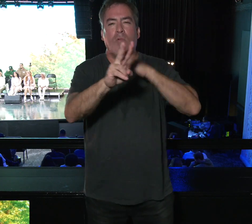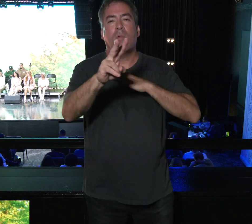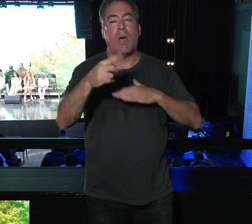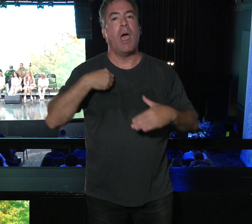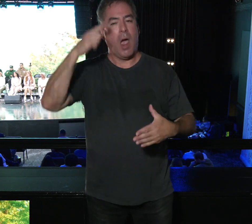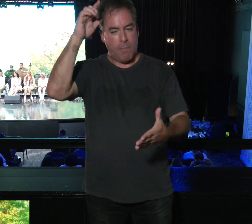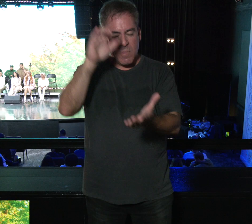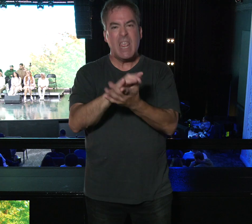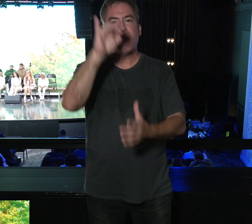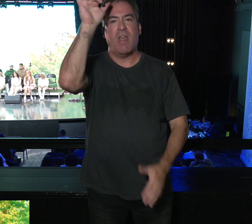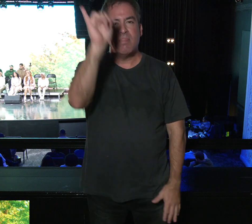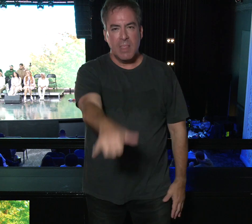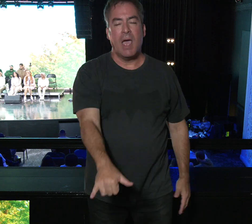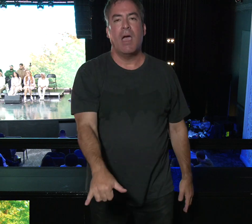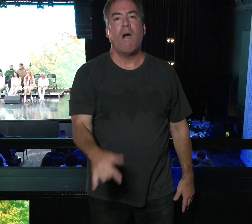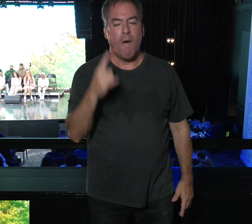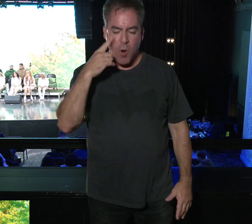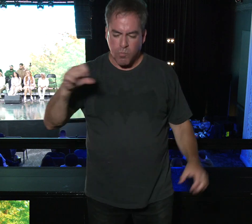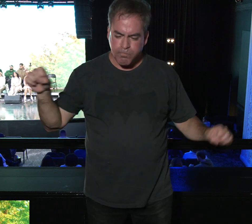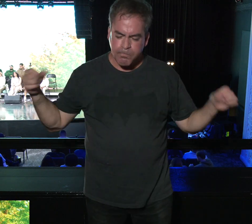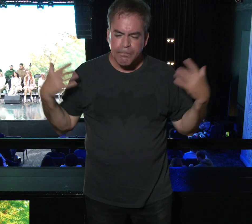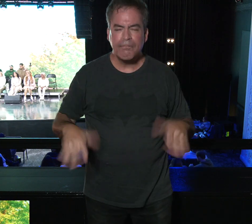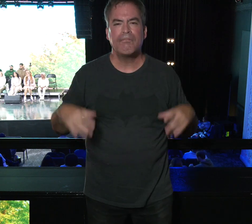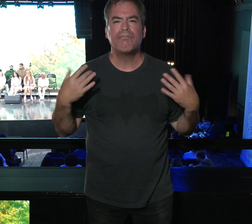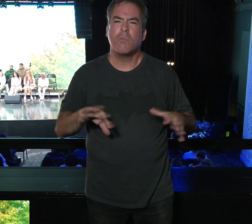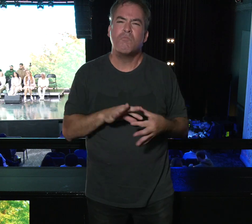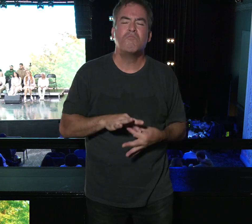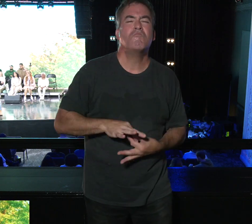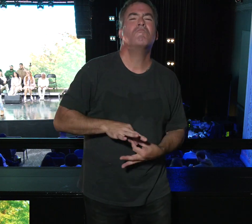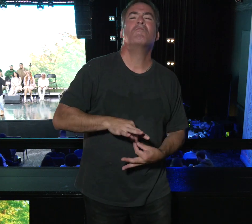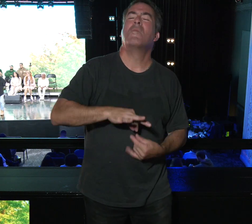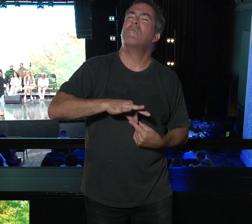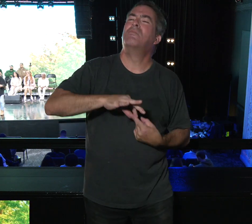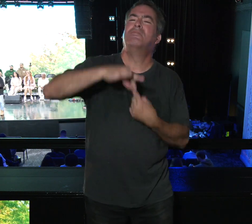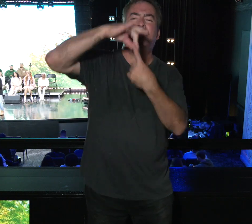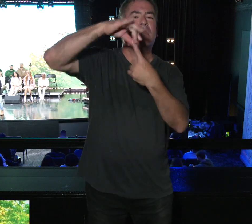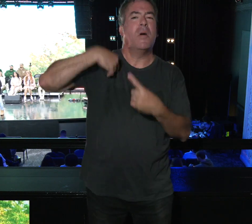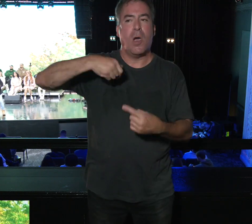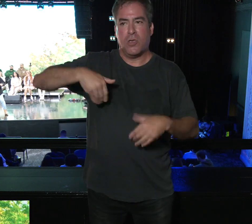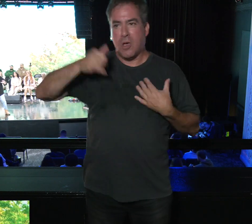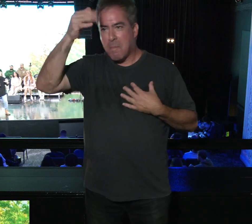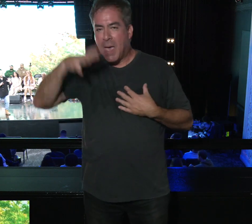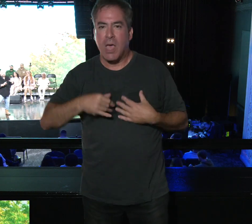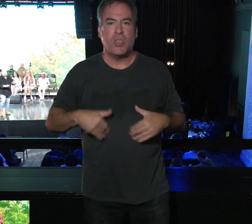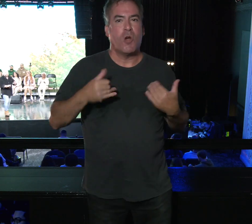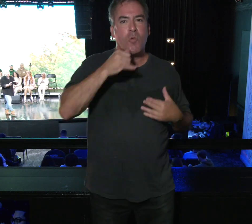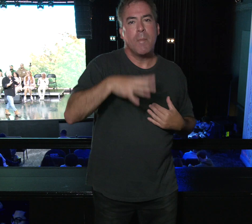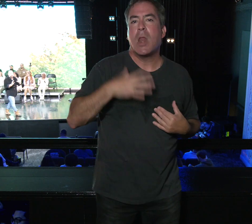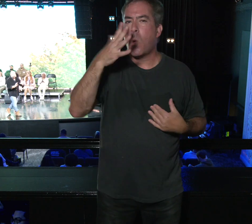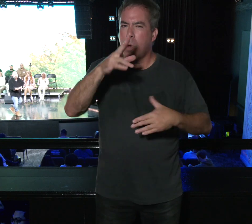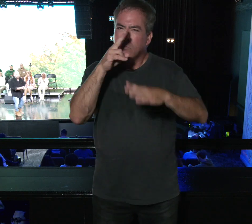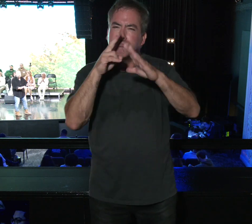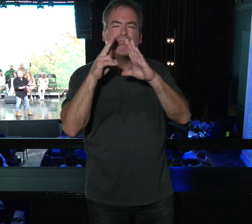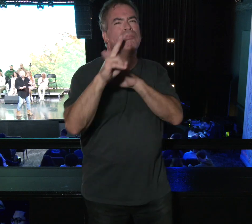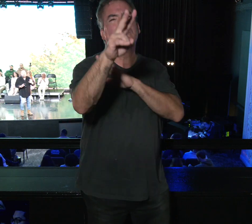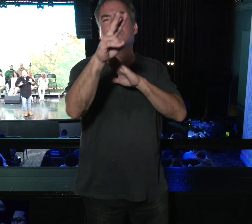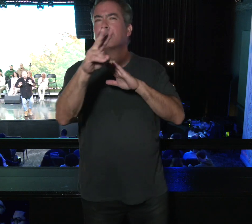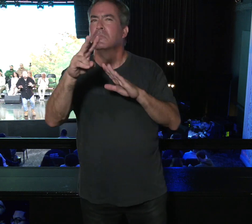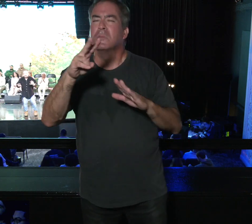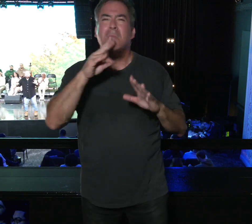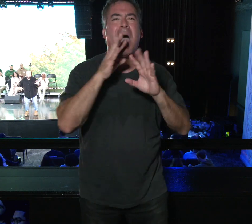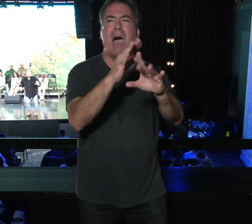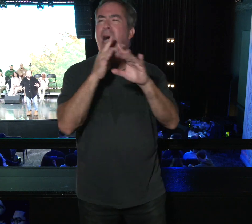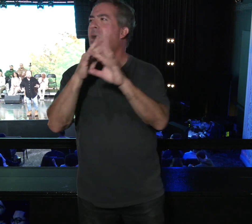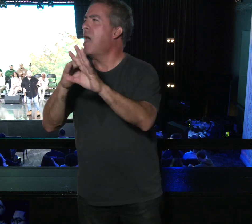believing for some supernatural stuff. I'm believing that some of our young men and our young women are going to speak in tongues, are going to prophesy,